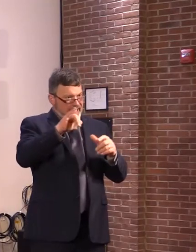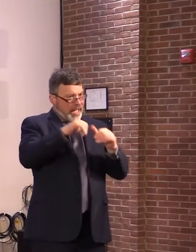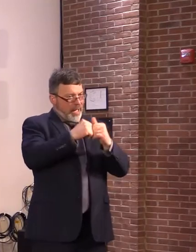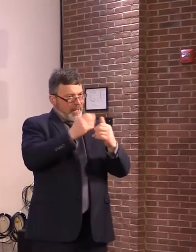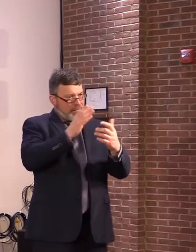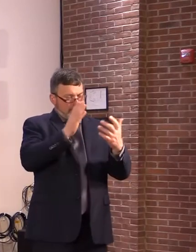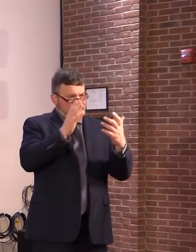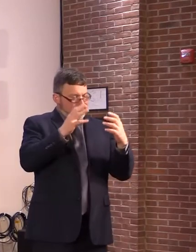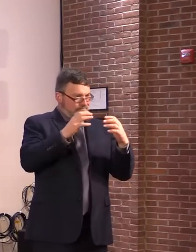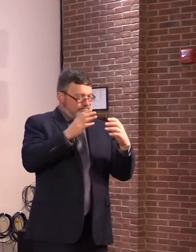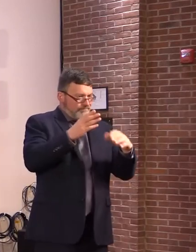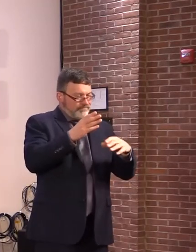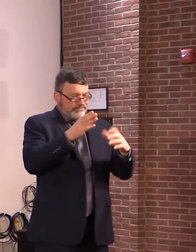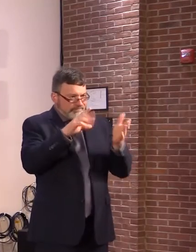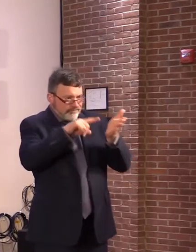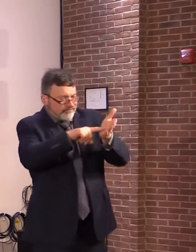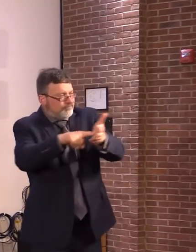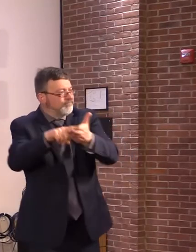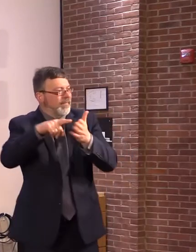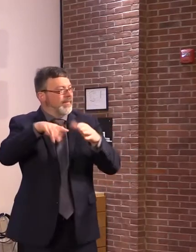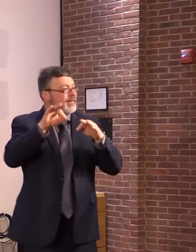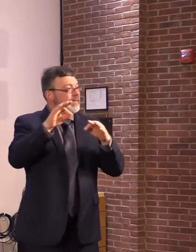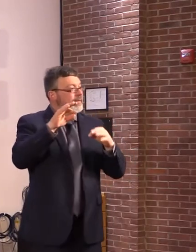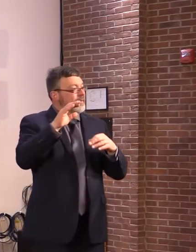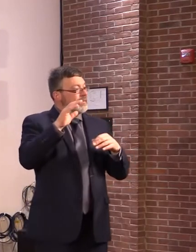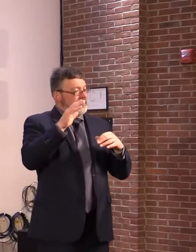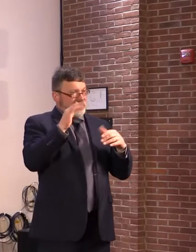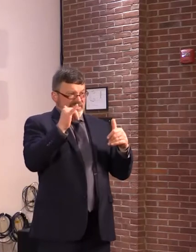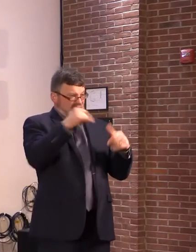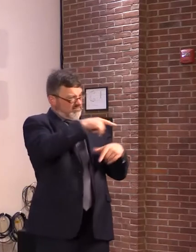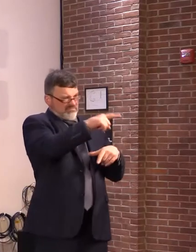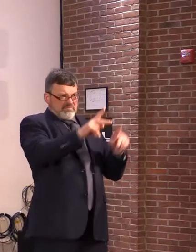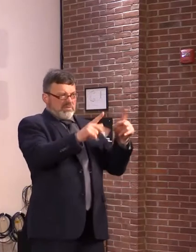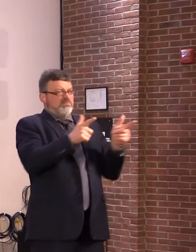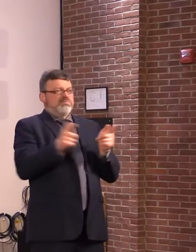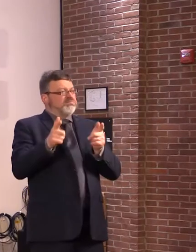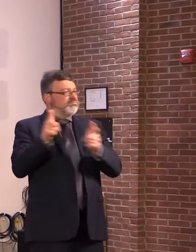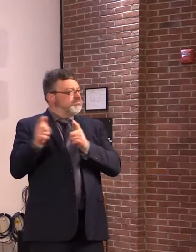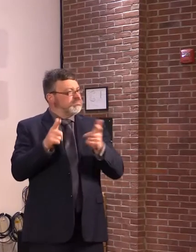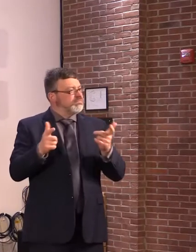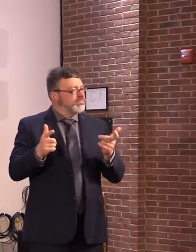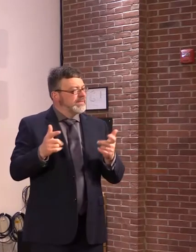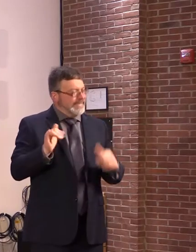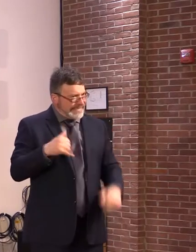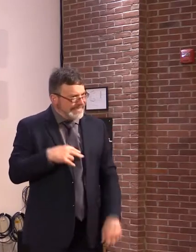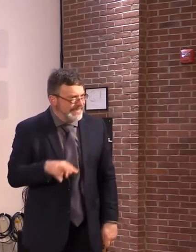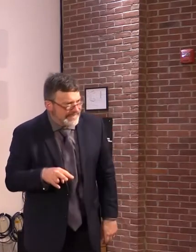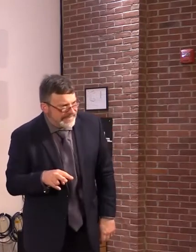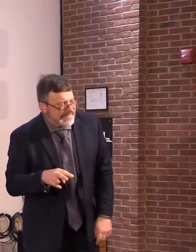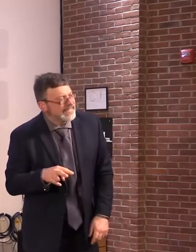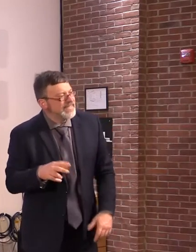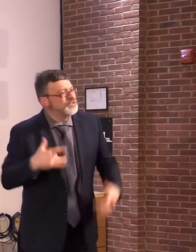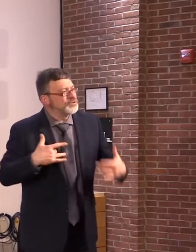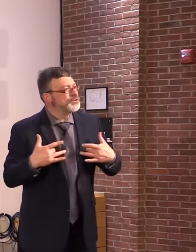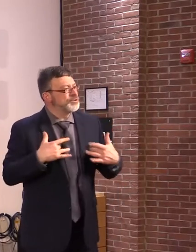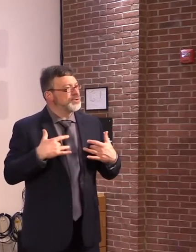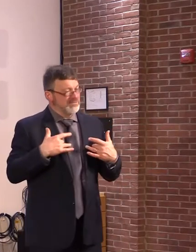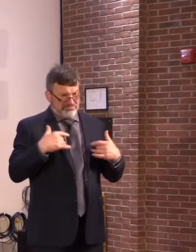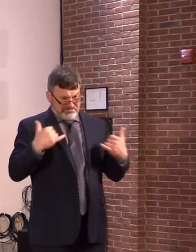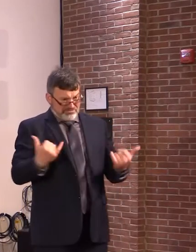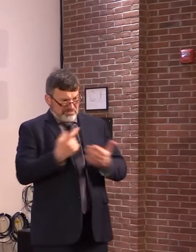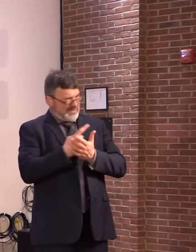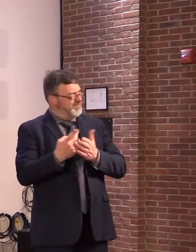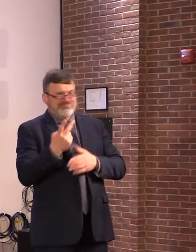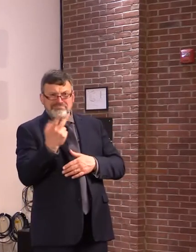after bullets are moving through the air and various communities a couple of times a week at the pace that we're at.